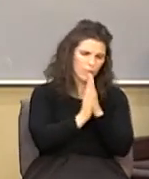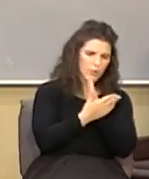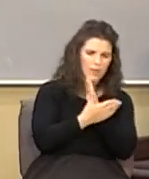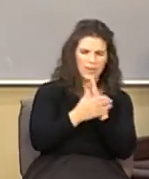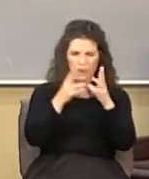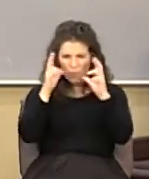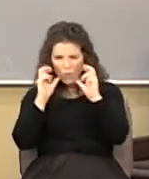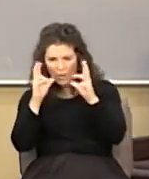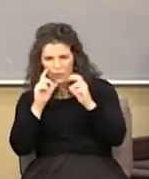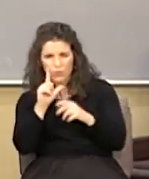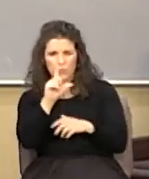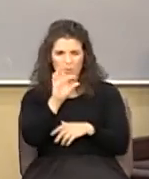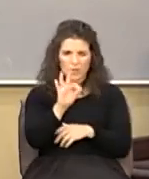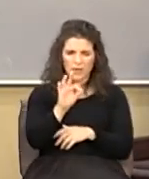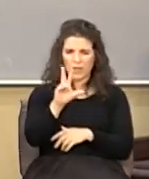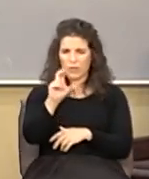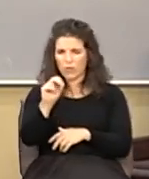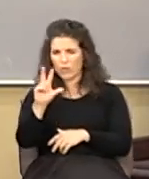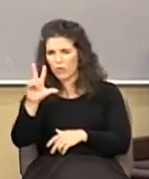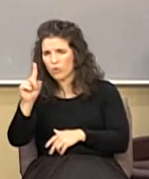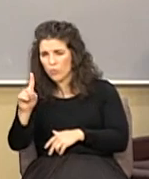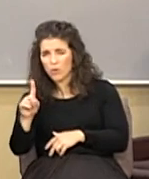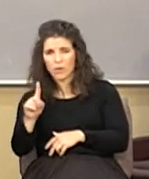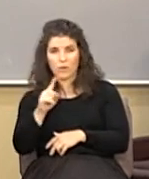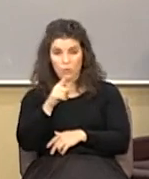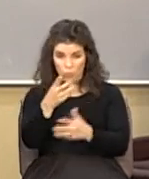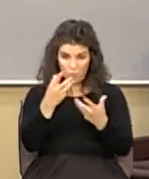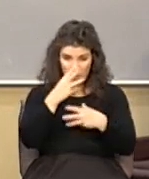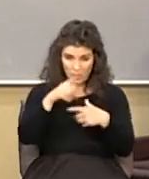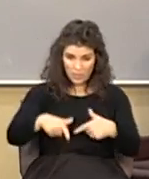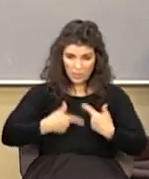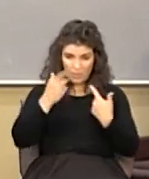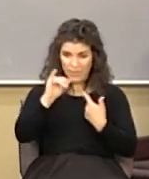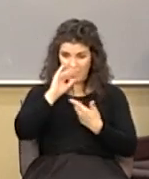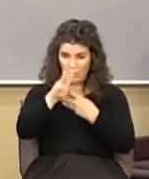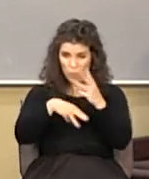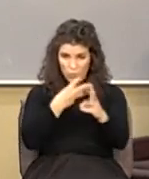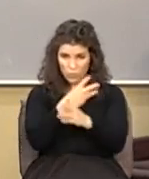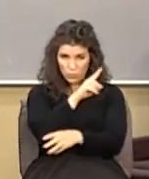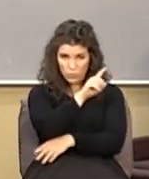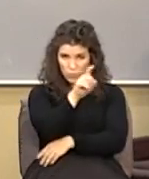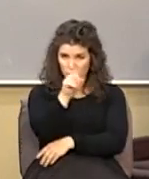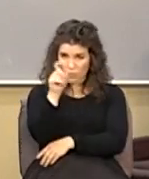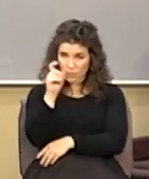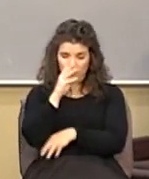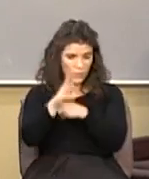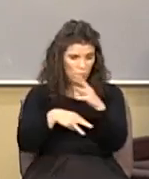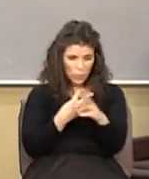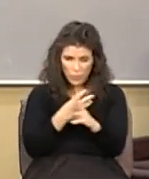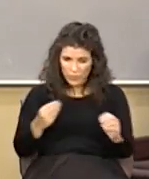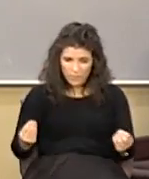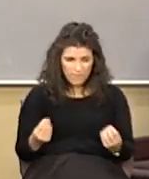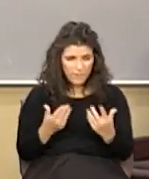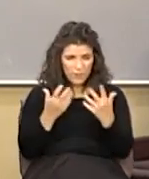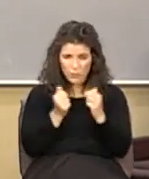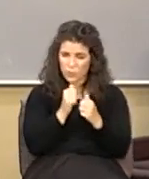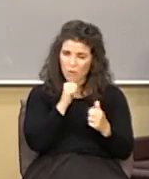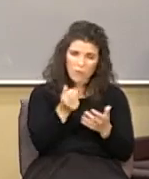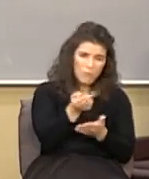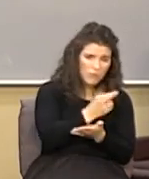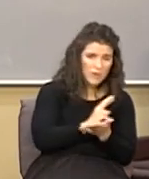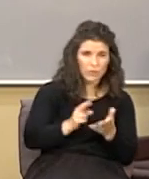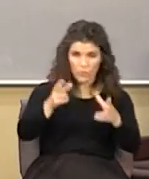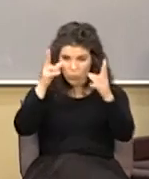look at all those things verse 29 30 30 you think that's a world you'd like to live in a world filled with unrighteousness